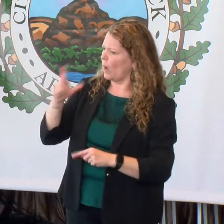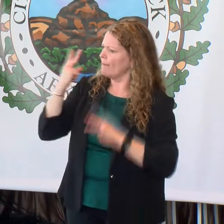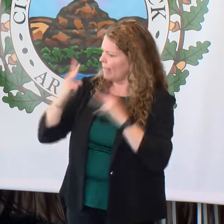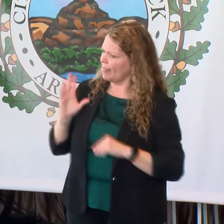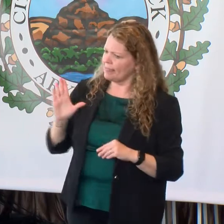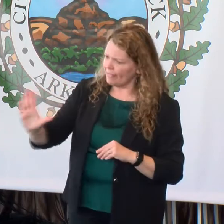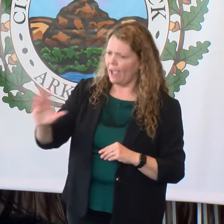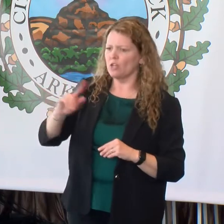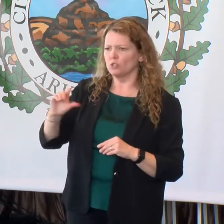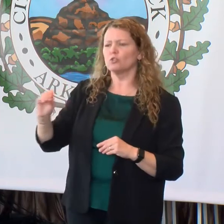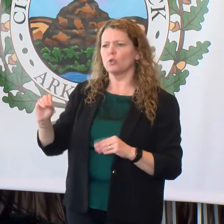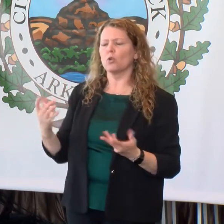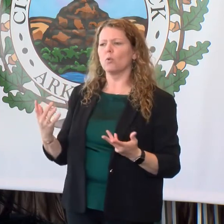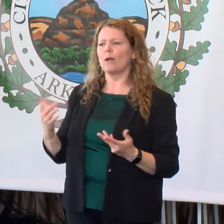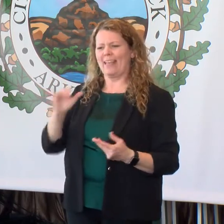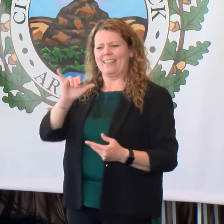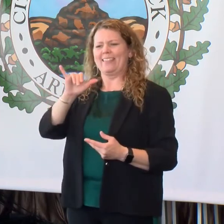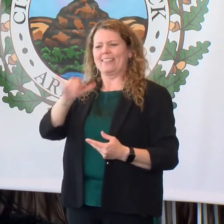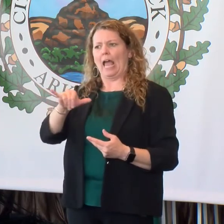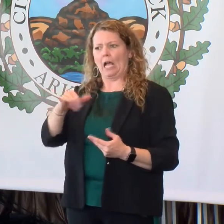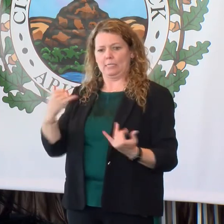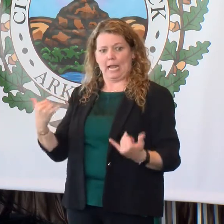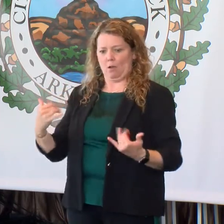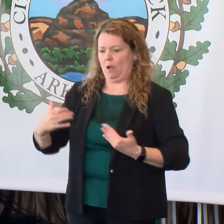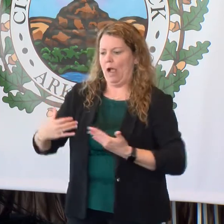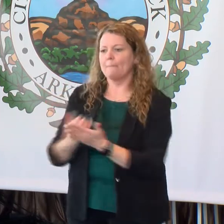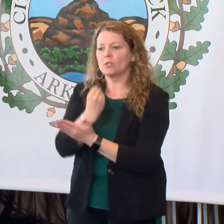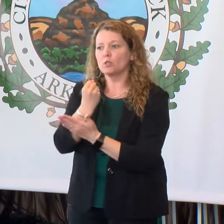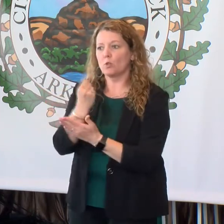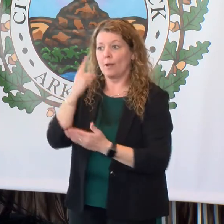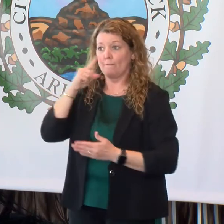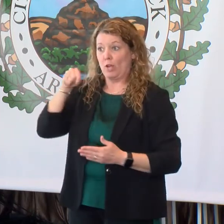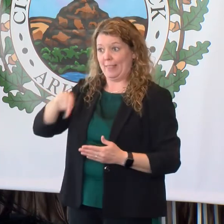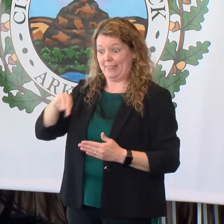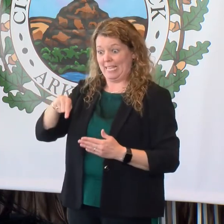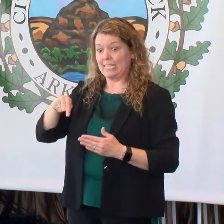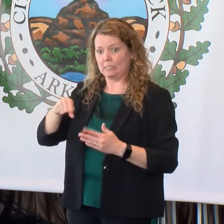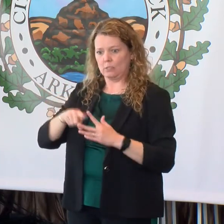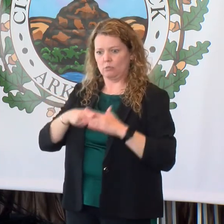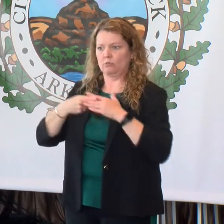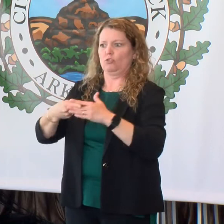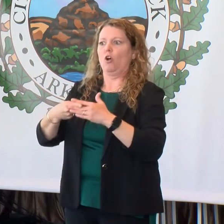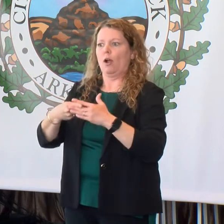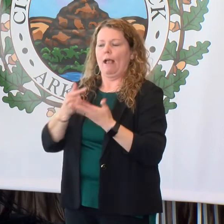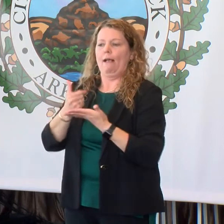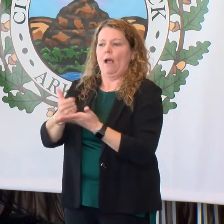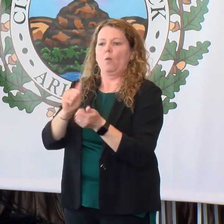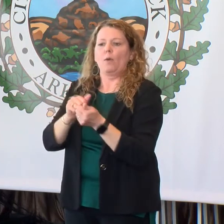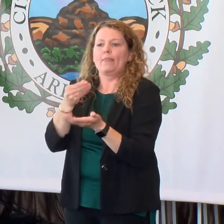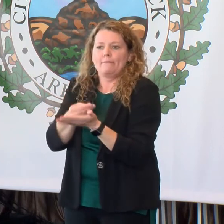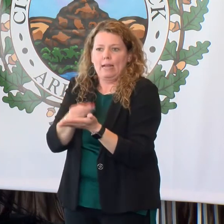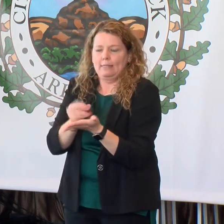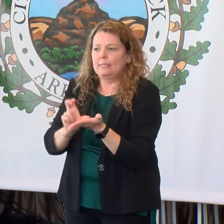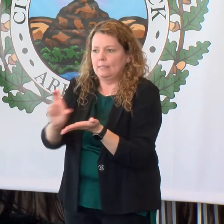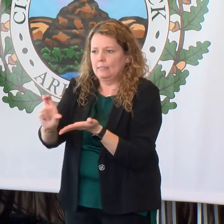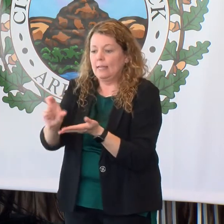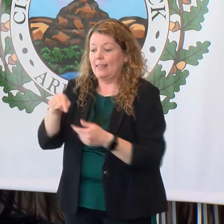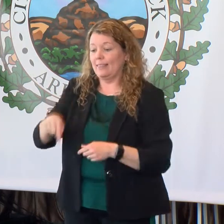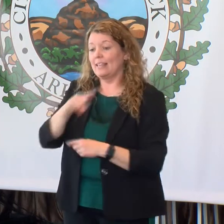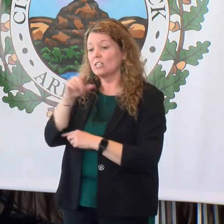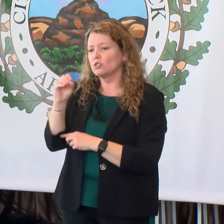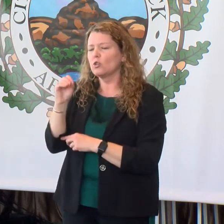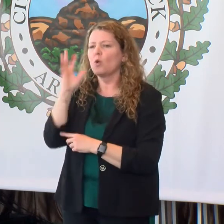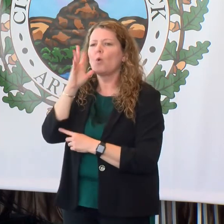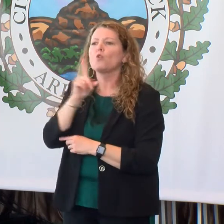to go to the zoo. And that's the opportunity that this ballot initiative brings. It makes our zoo a true